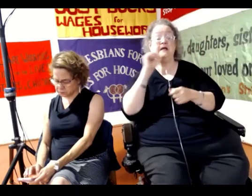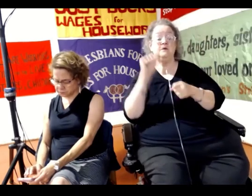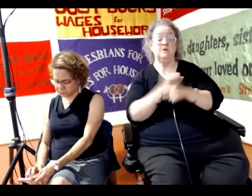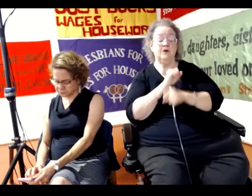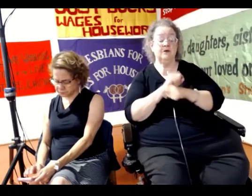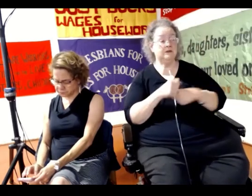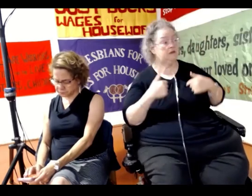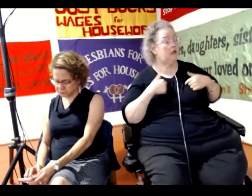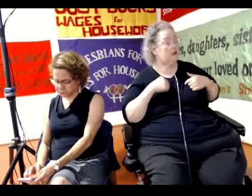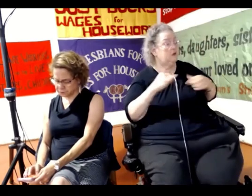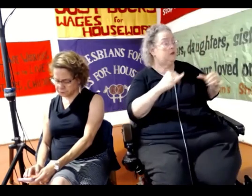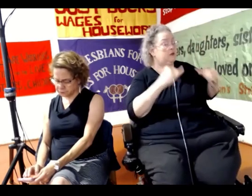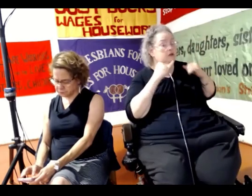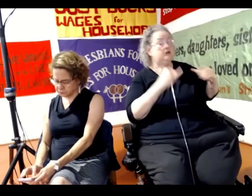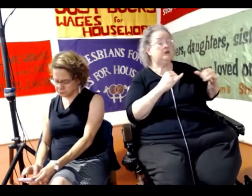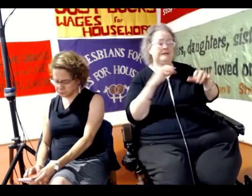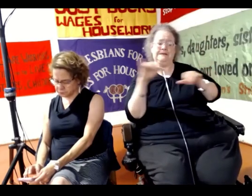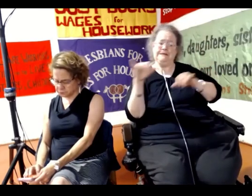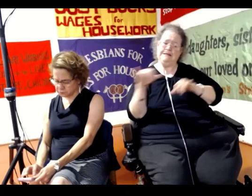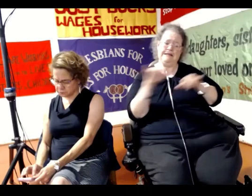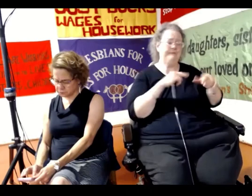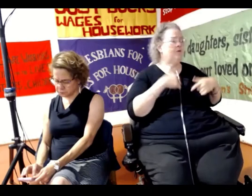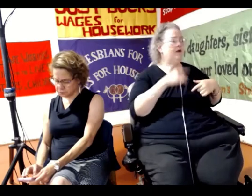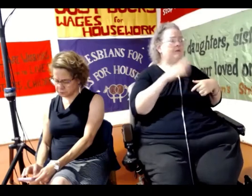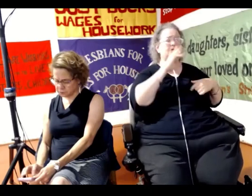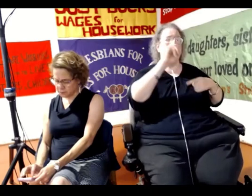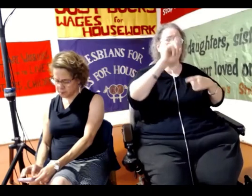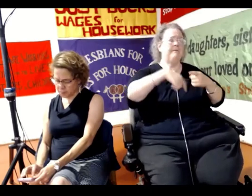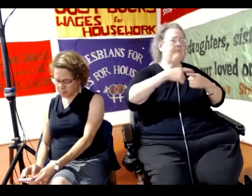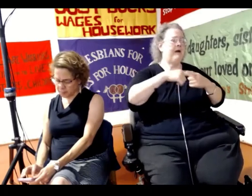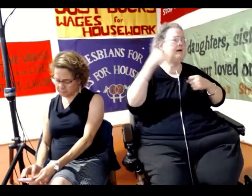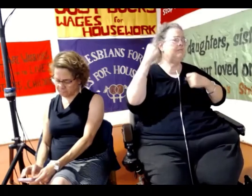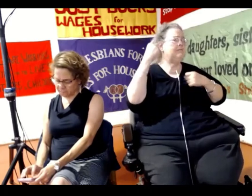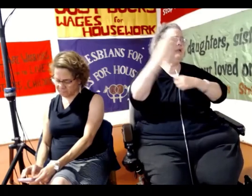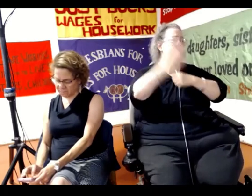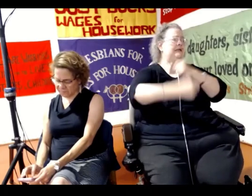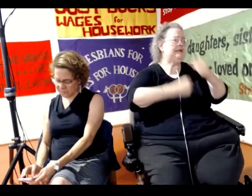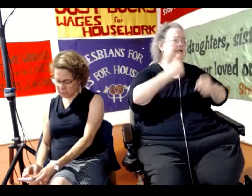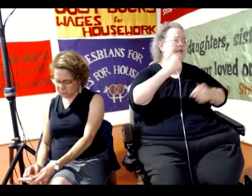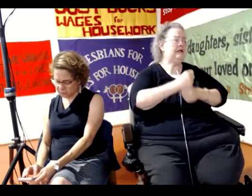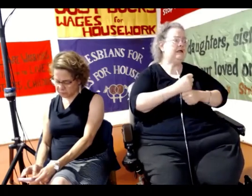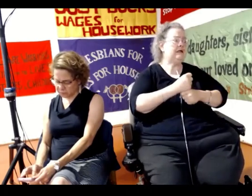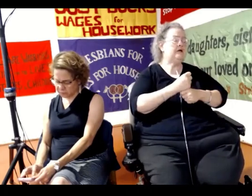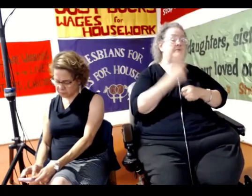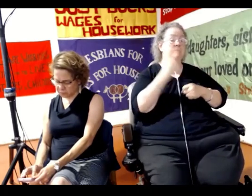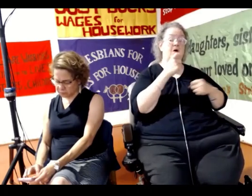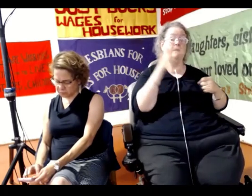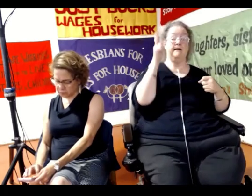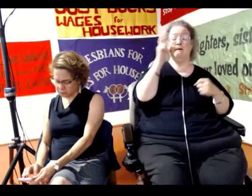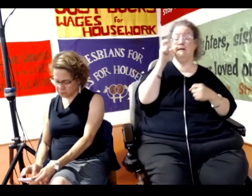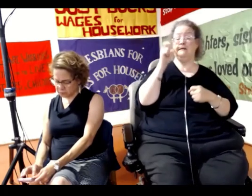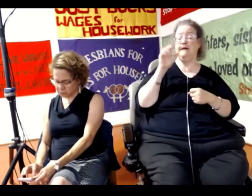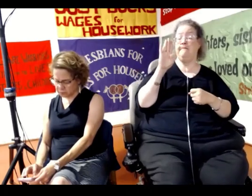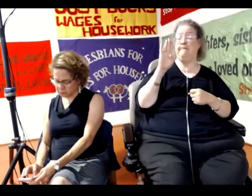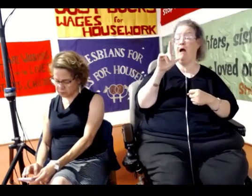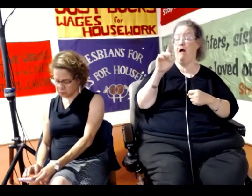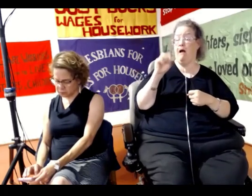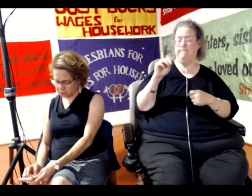too have been receiving, and we've been speaking about it for decades, people started to listen in a different kind of way.